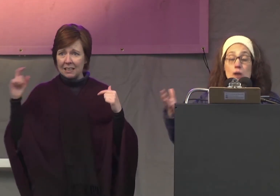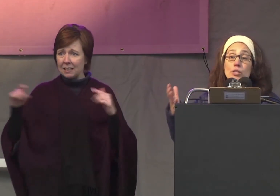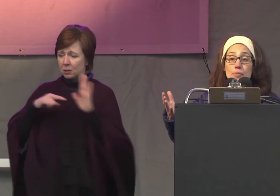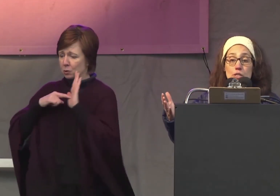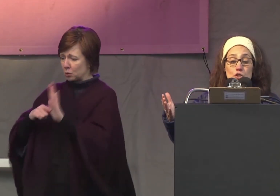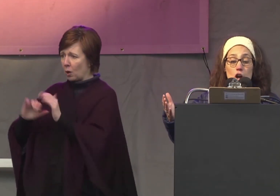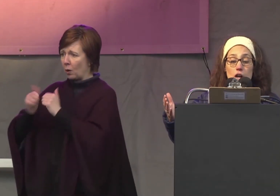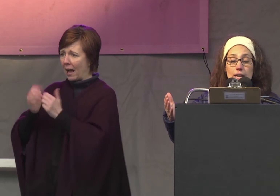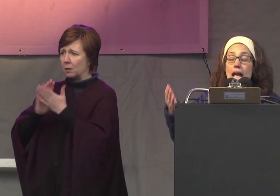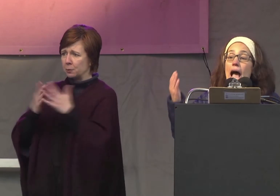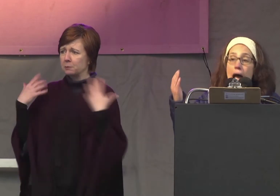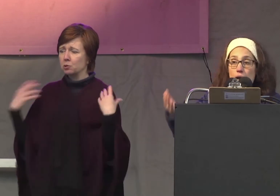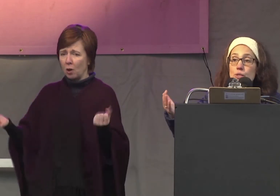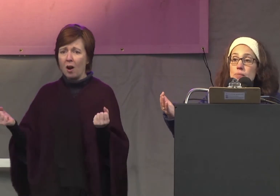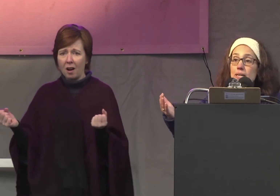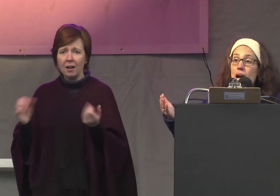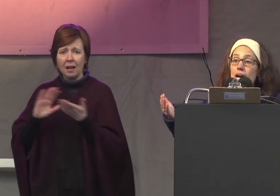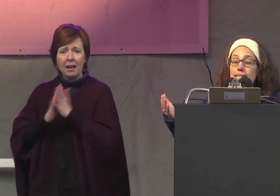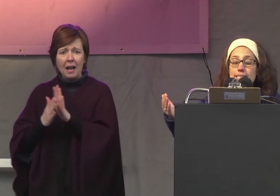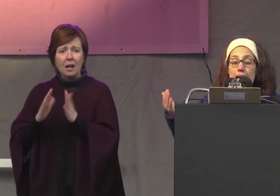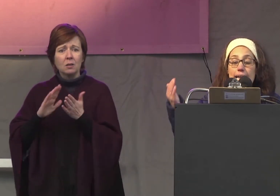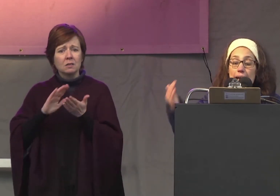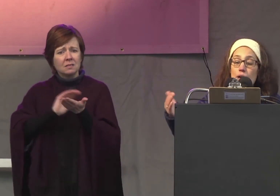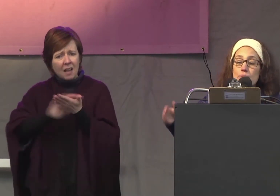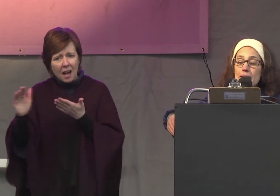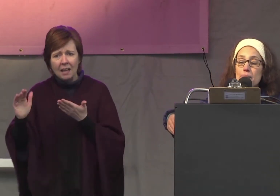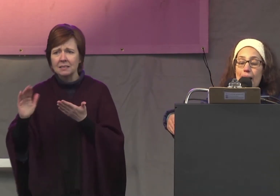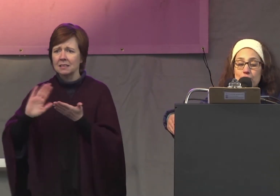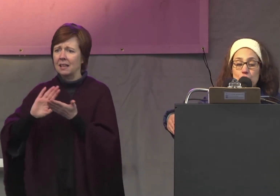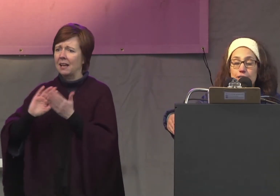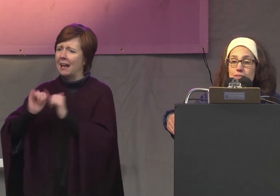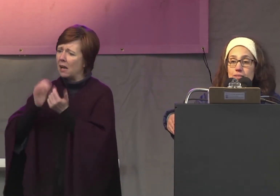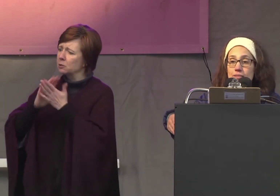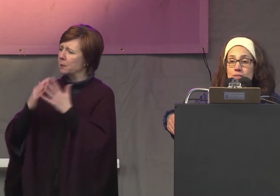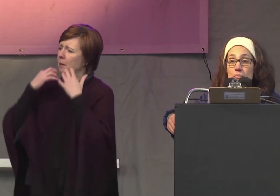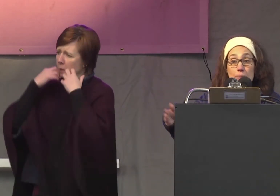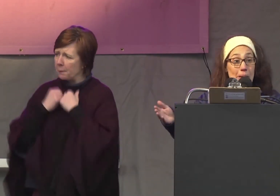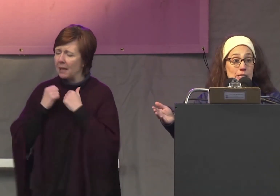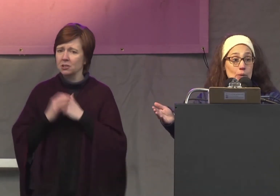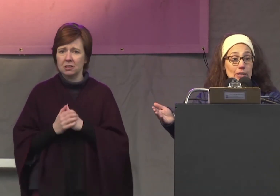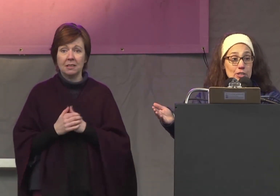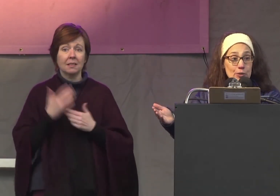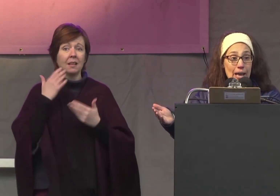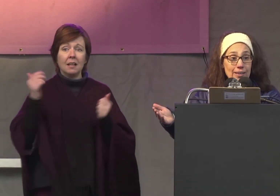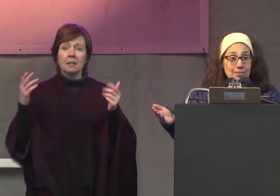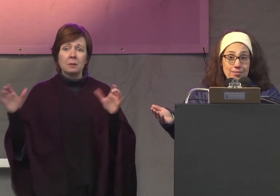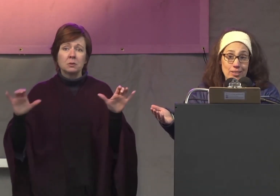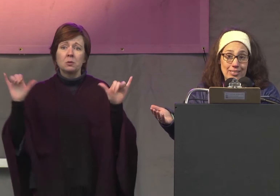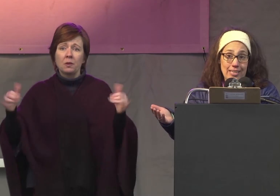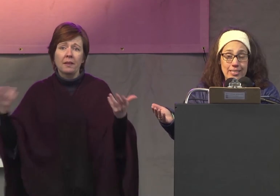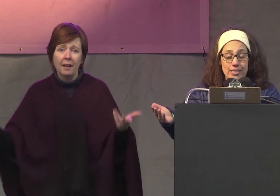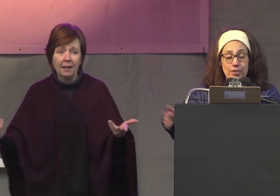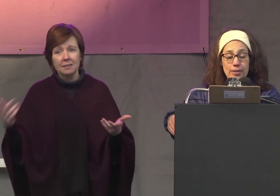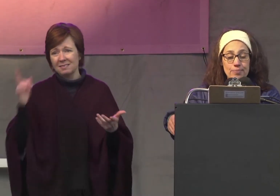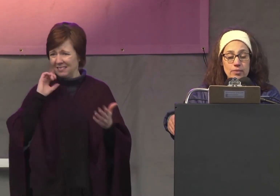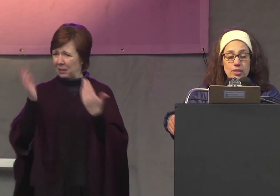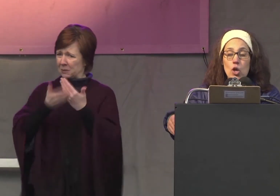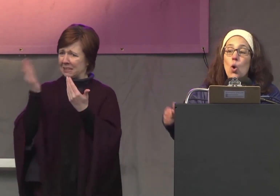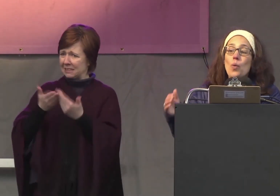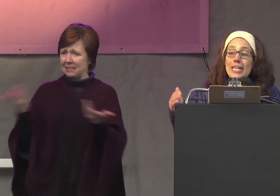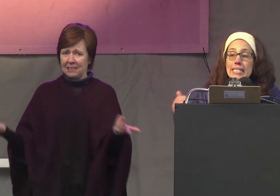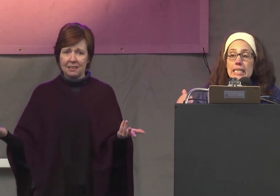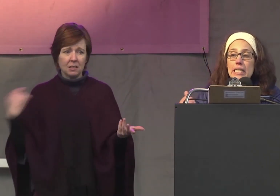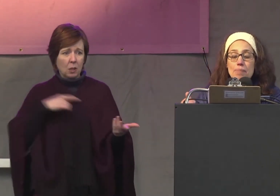how to be strong how to be kind and how to be compassionate the best way to do that sounds kind of easy right